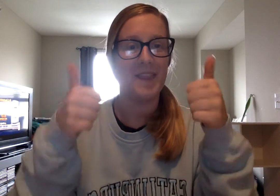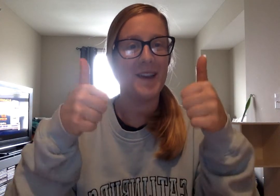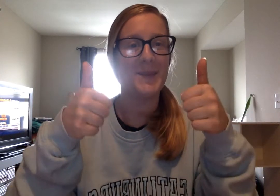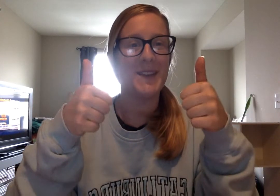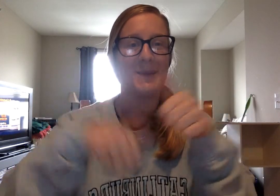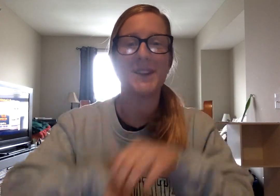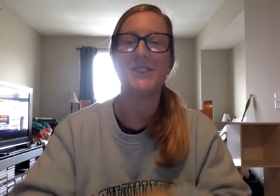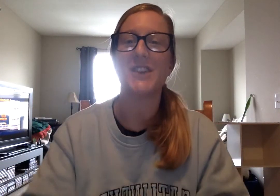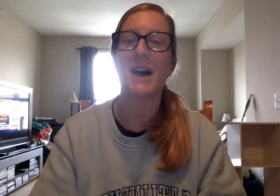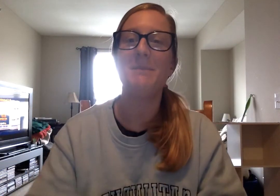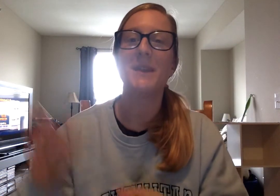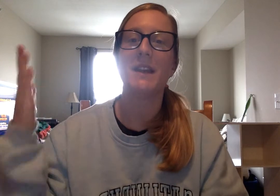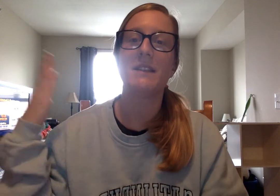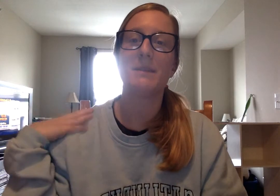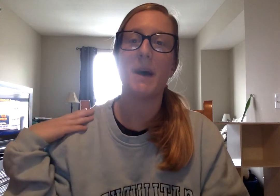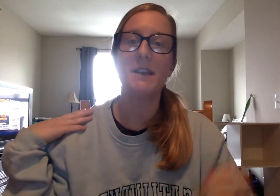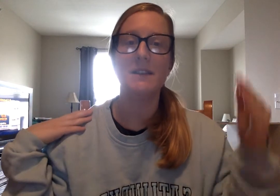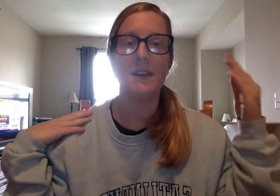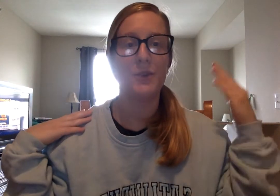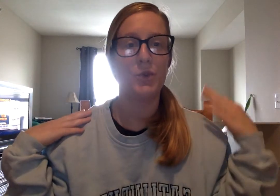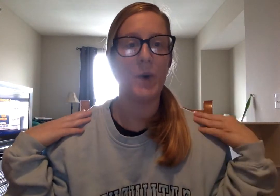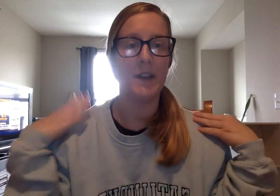Thumbs up, good job. Spice, twice.